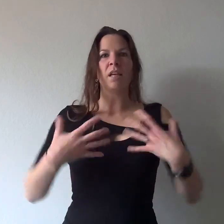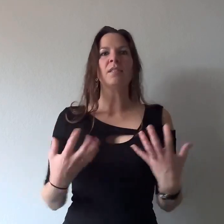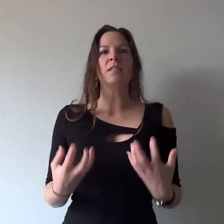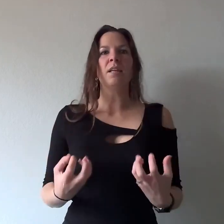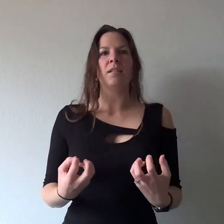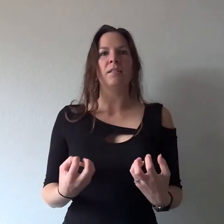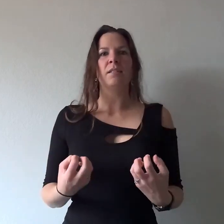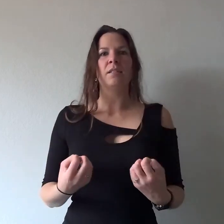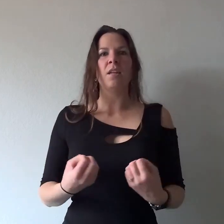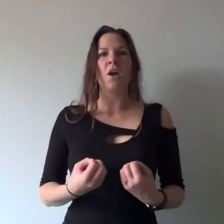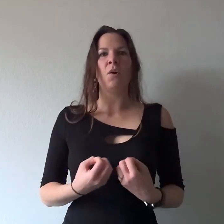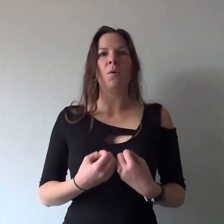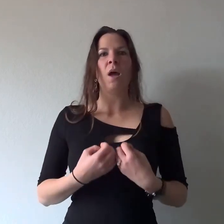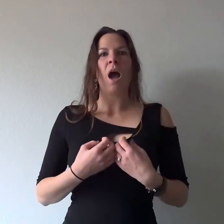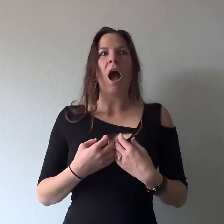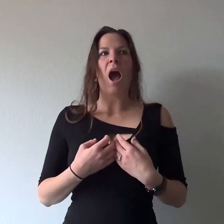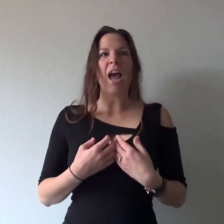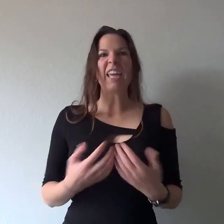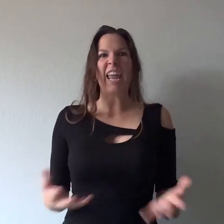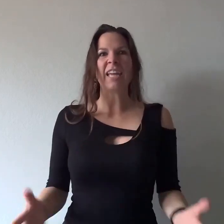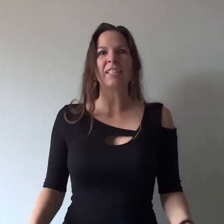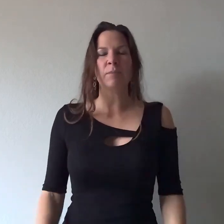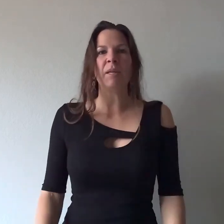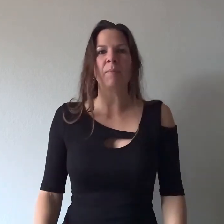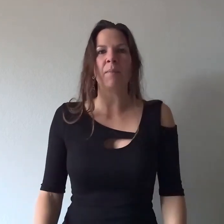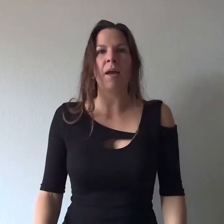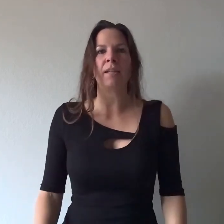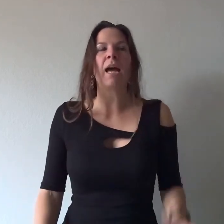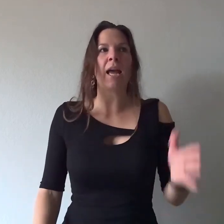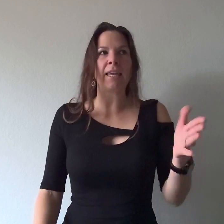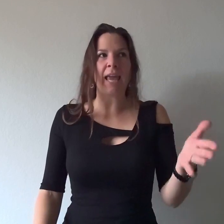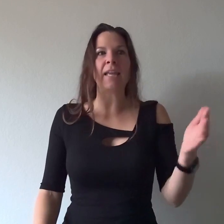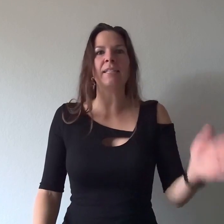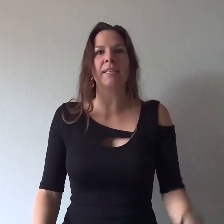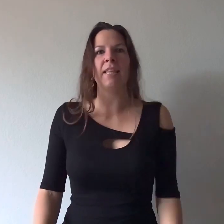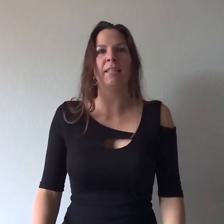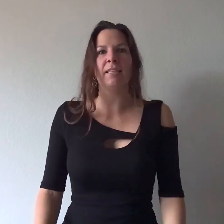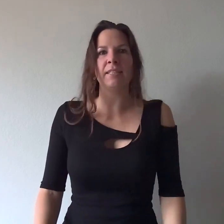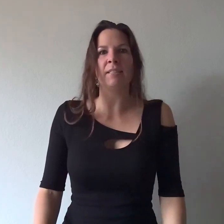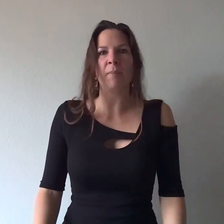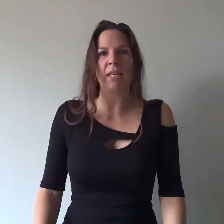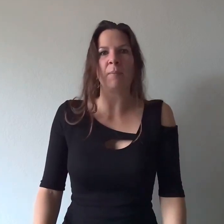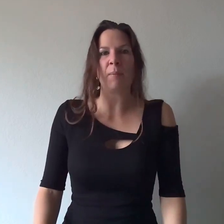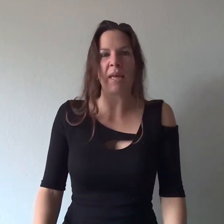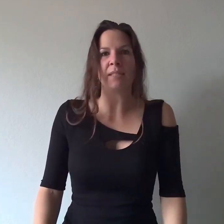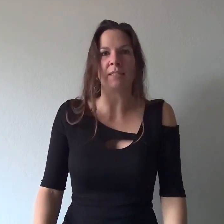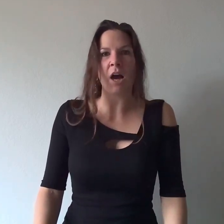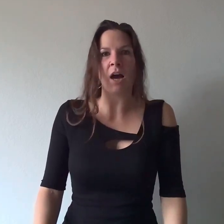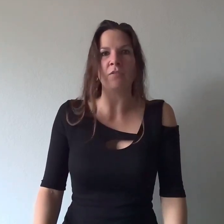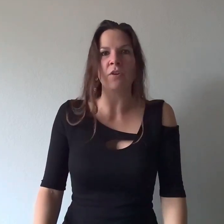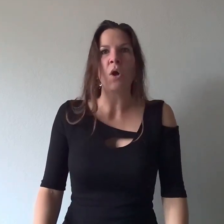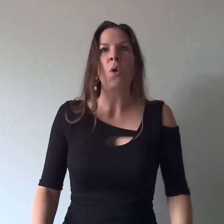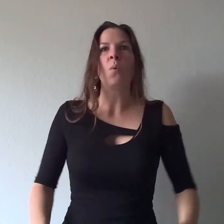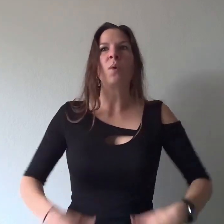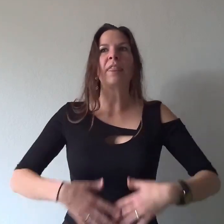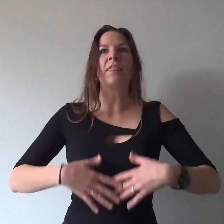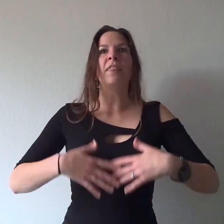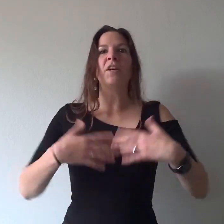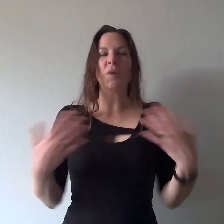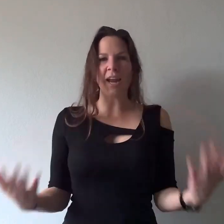sustenance to know I can speak my mind I can say that this is making me pissed off with the grace